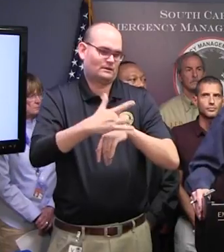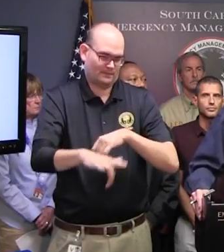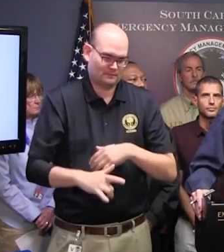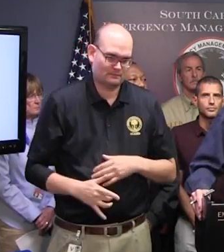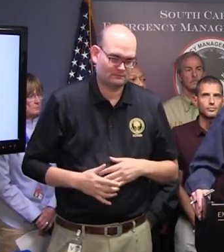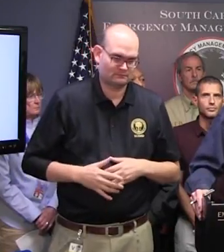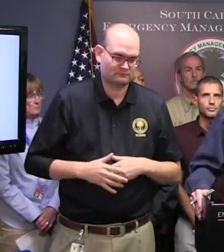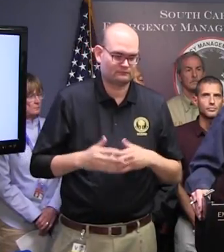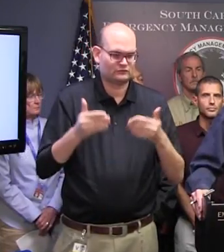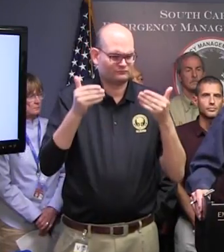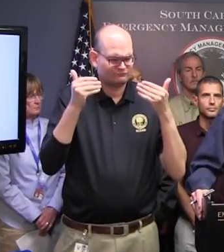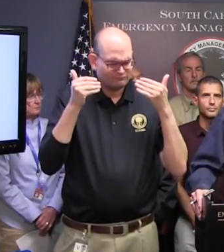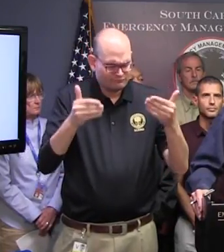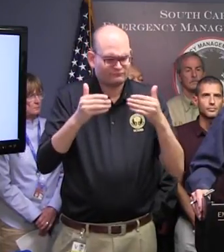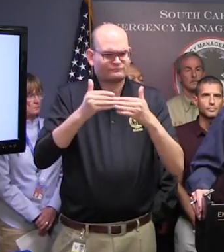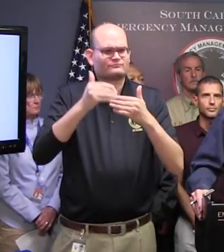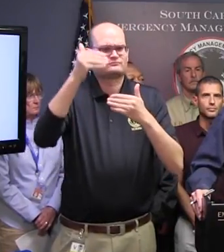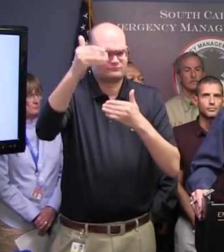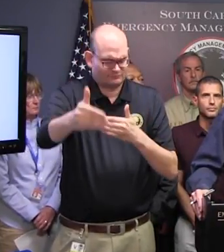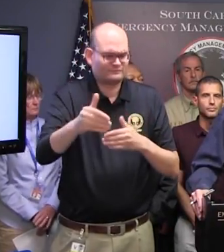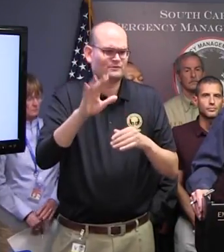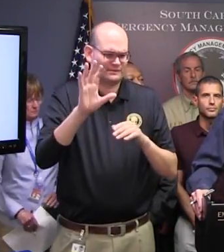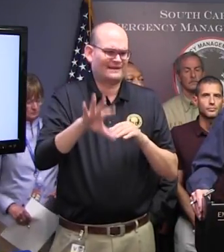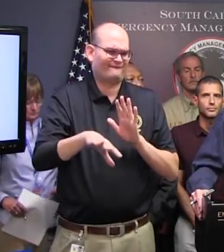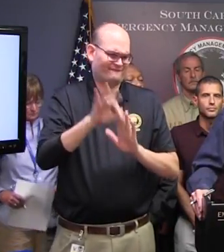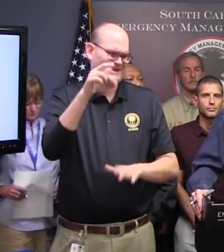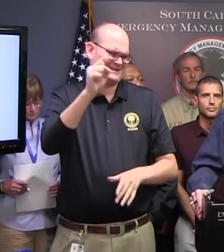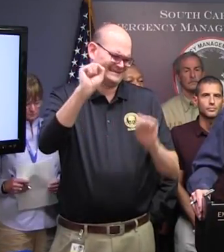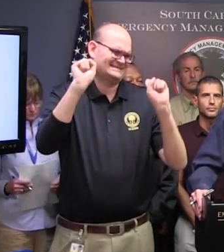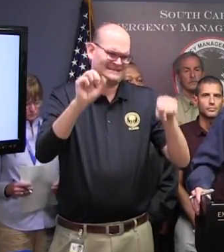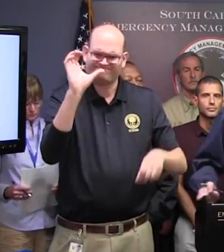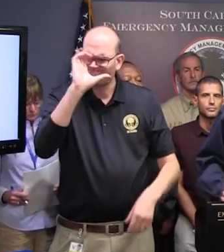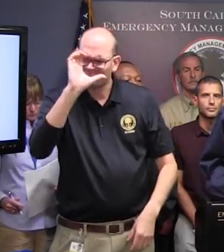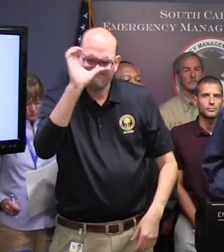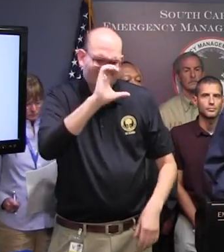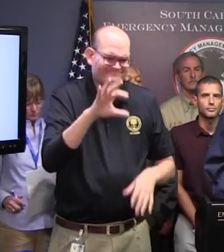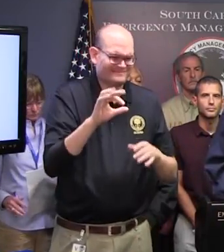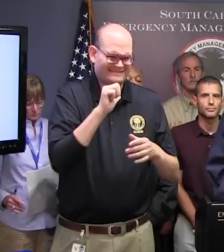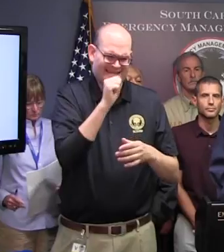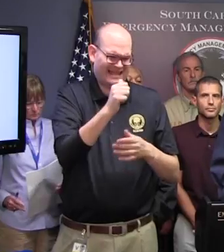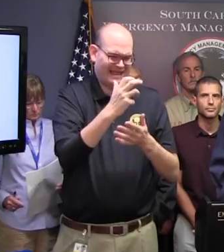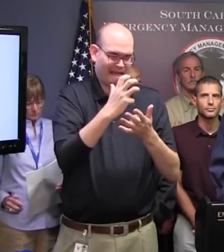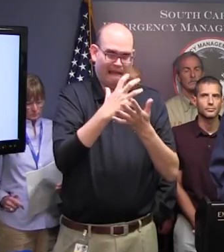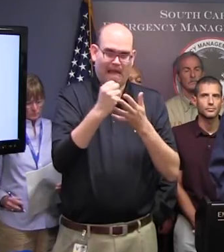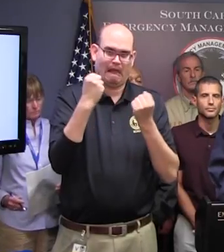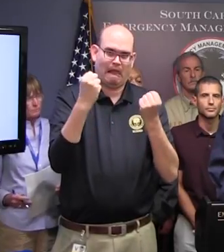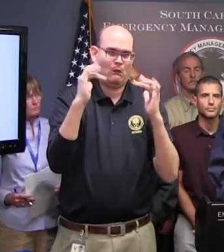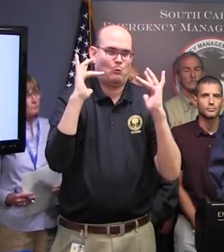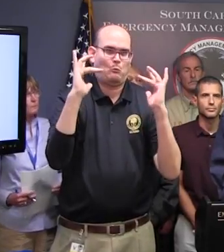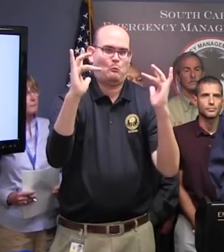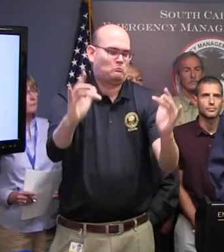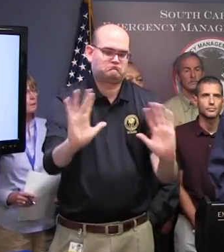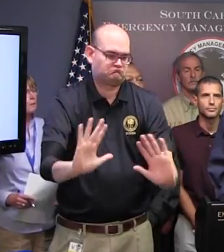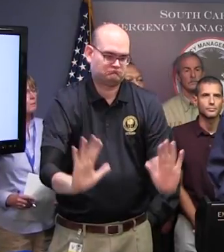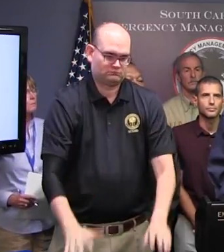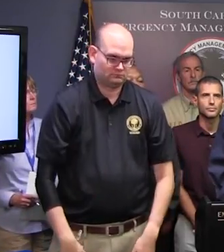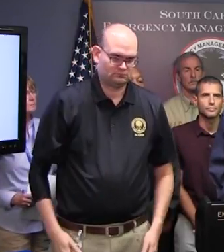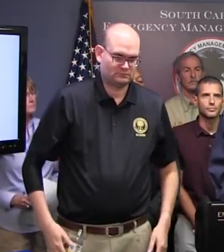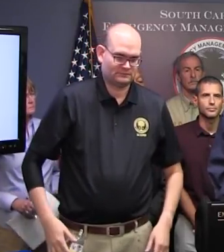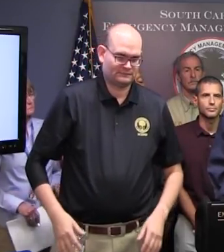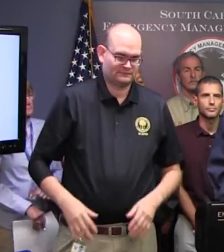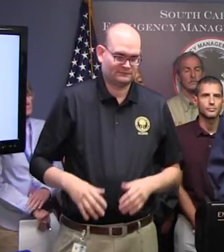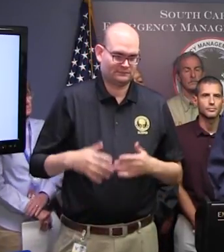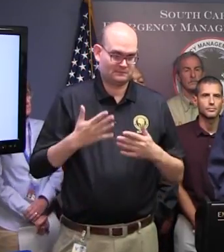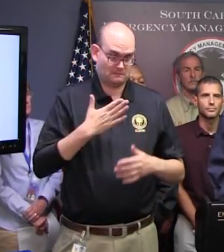to the next one. You'll be able to have fuel. So we're not running out of fuel. And that's my report for right now.